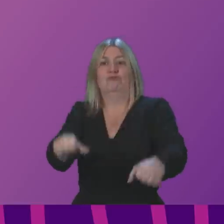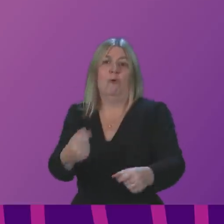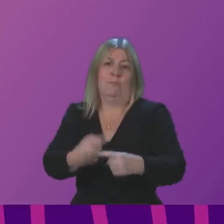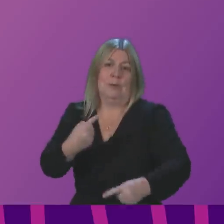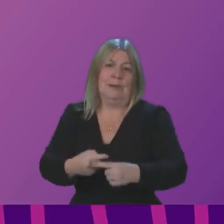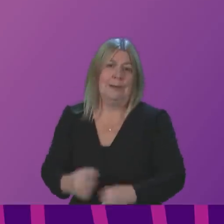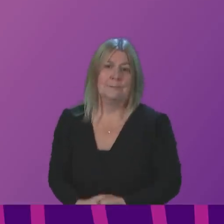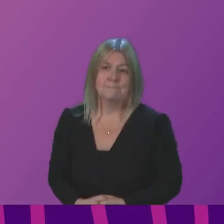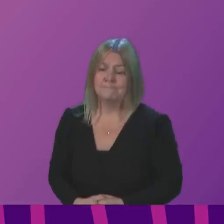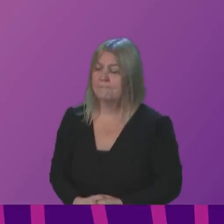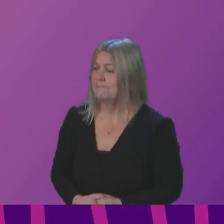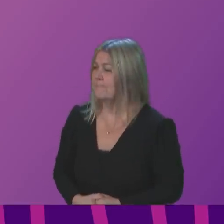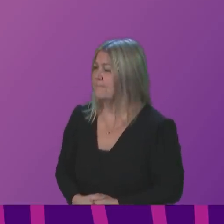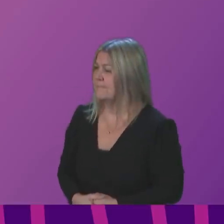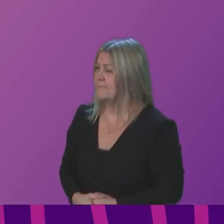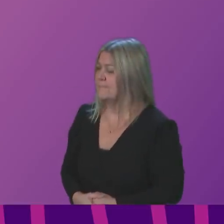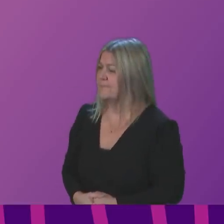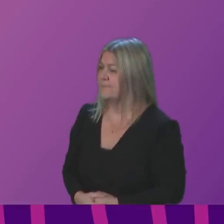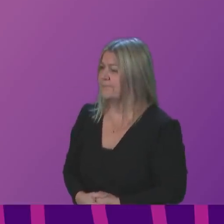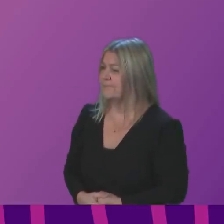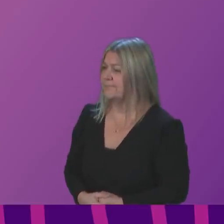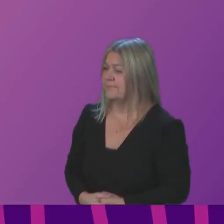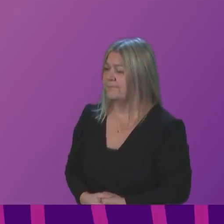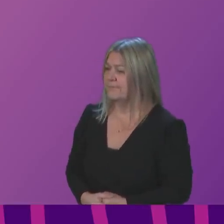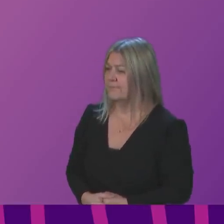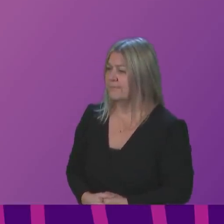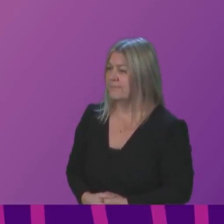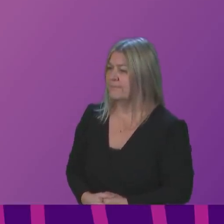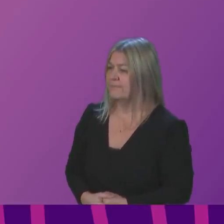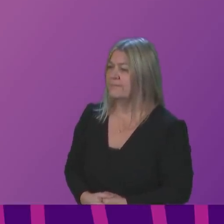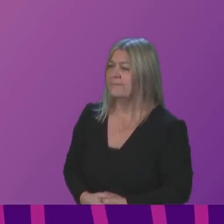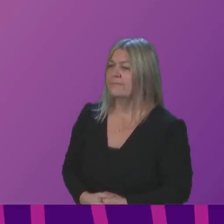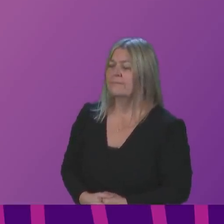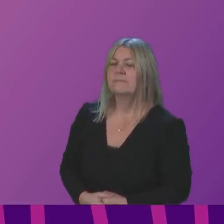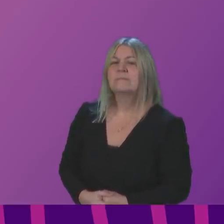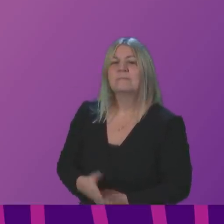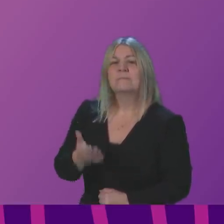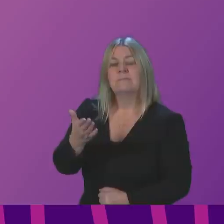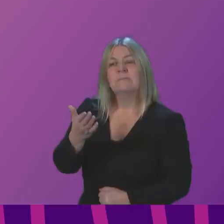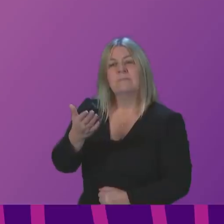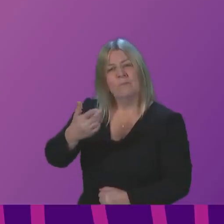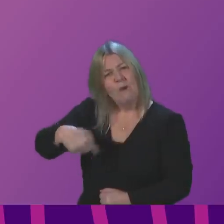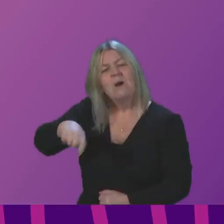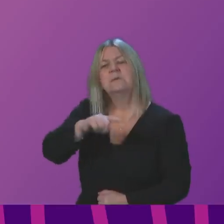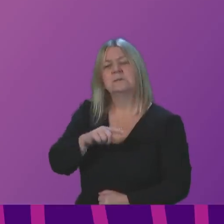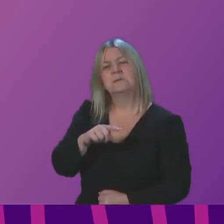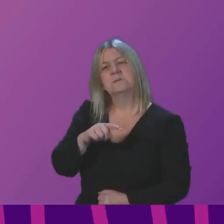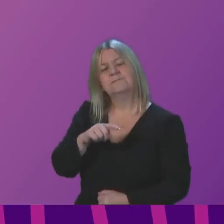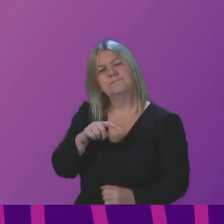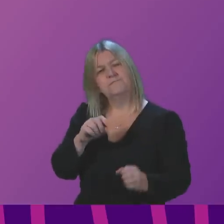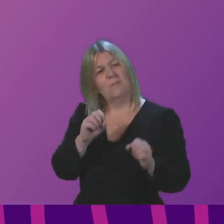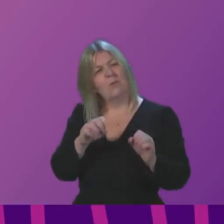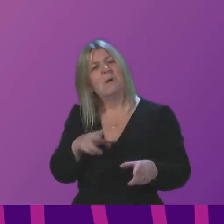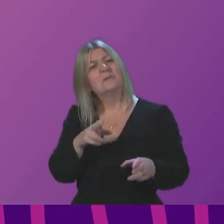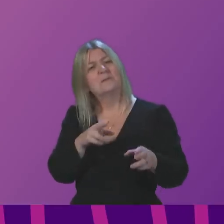Monica Lennon. Thank you, Presiding Officer. For all of us who have lost a loved one in a care home during the pandemic,